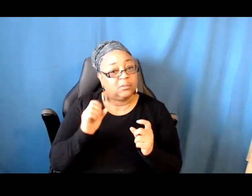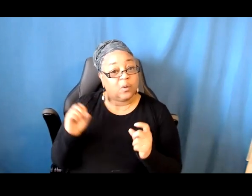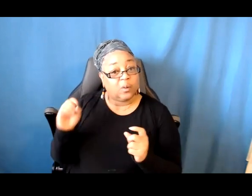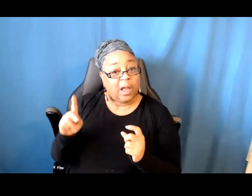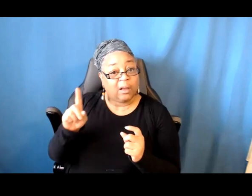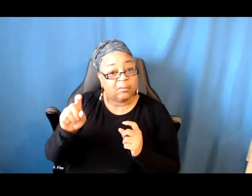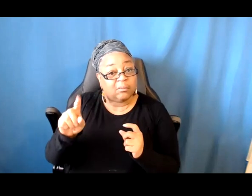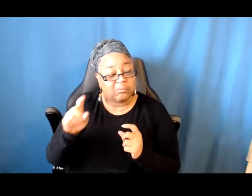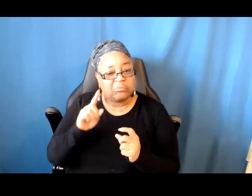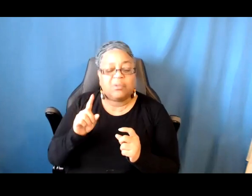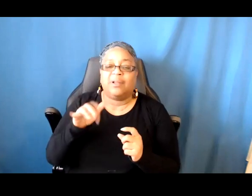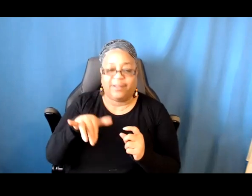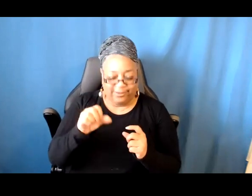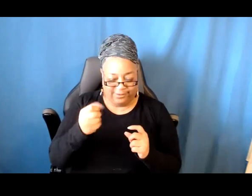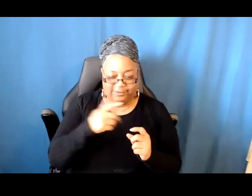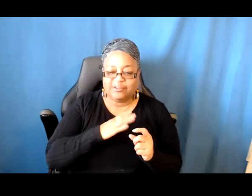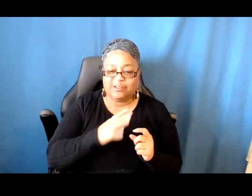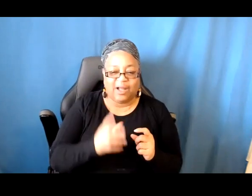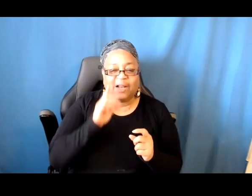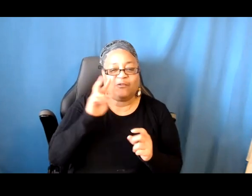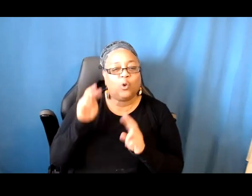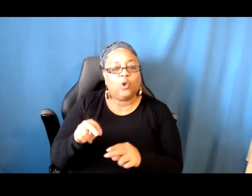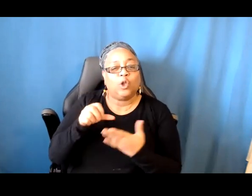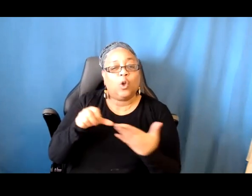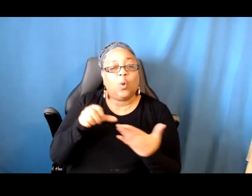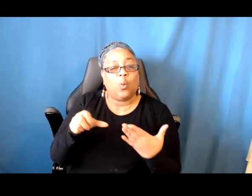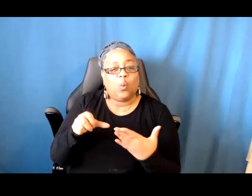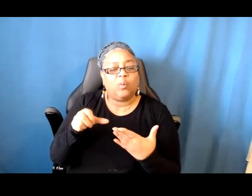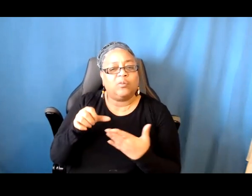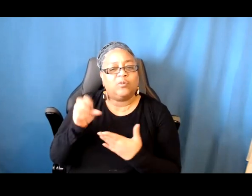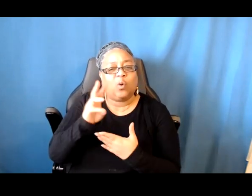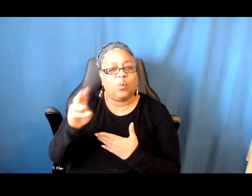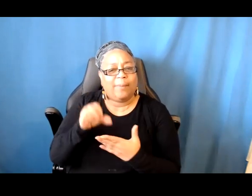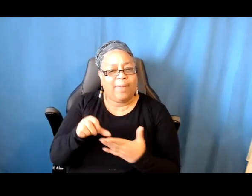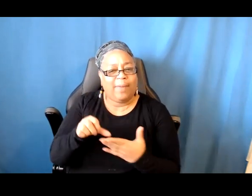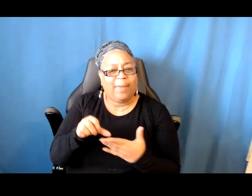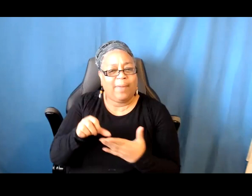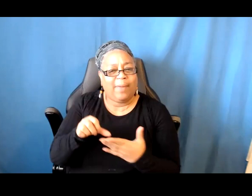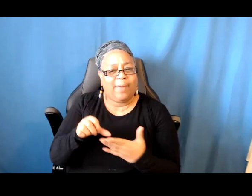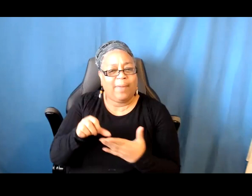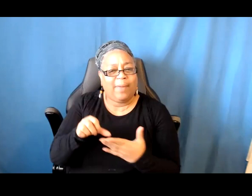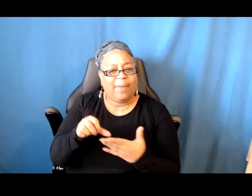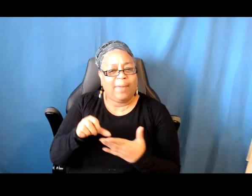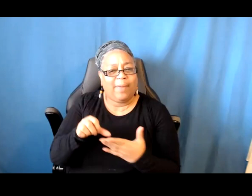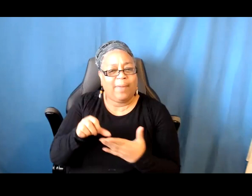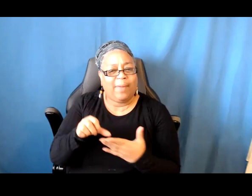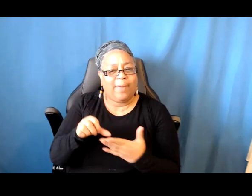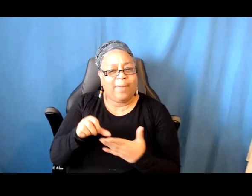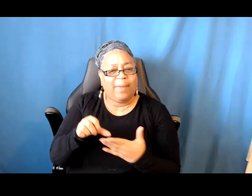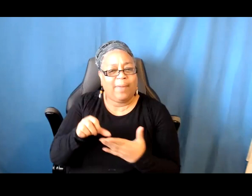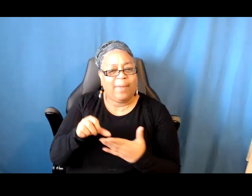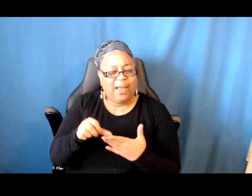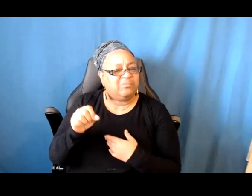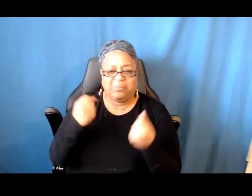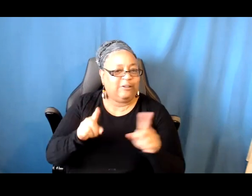that's okay. You'll note, again, if you look at our website and artists that we funded that a lot of people either have, you know, gone to receive other sources of funding,